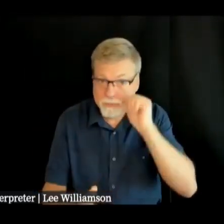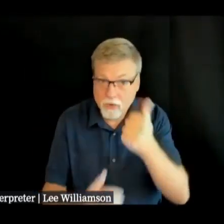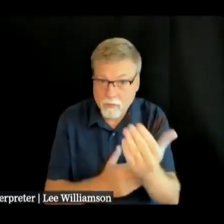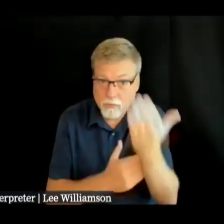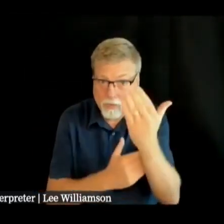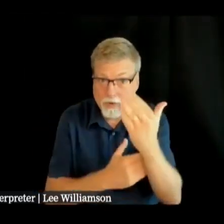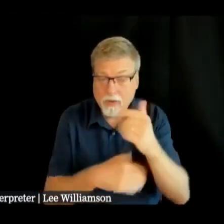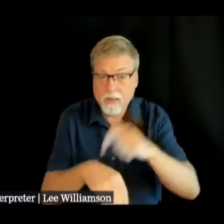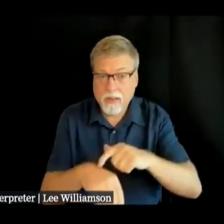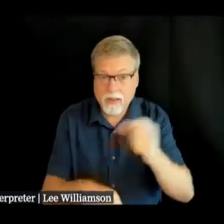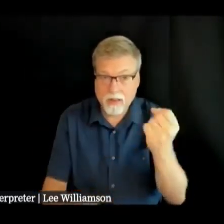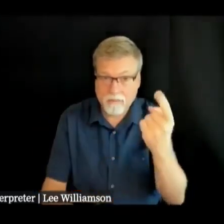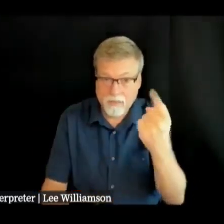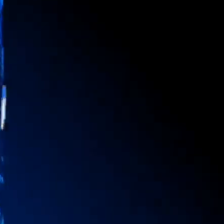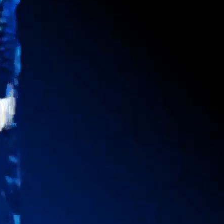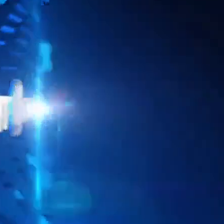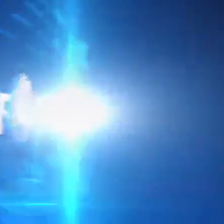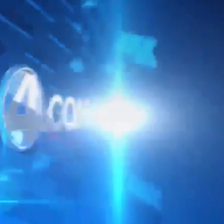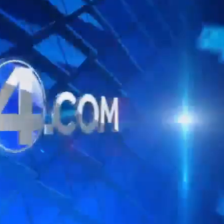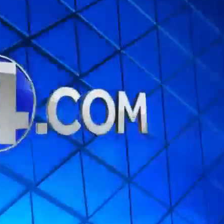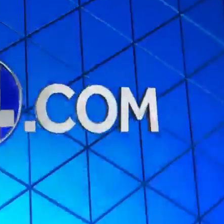at 11 a.m. right here.